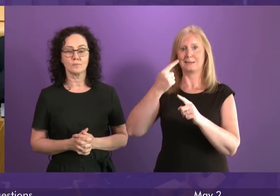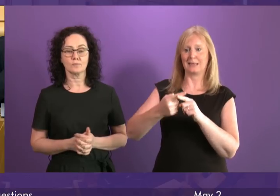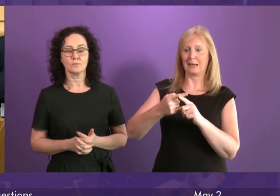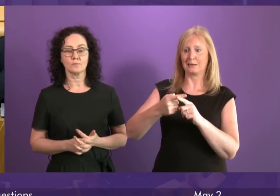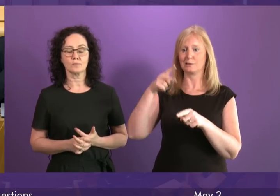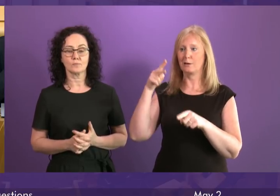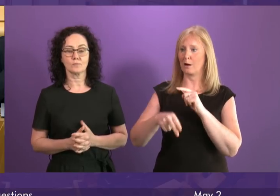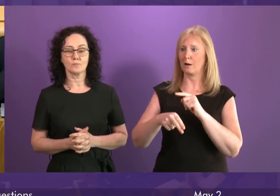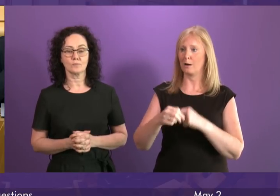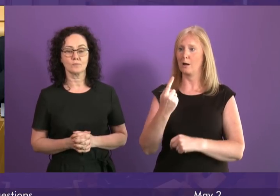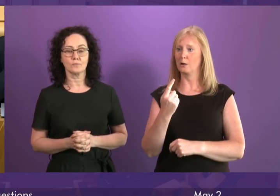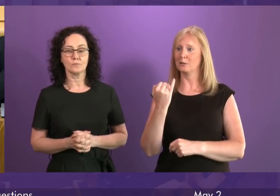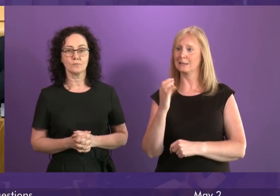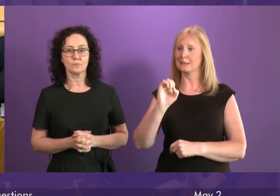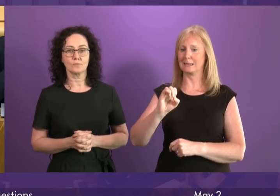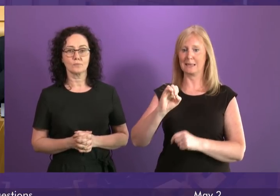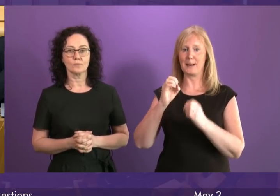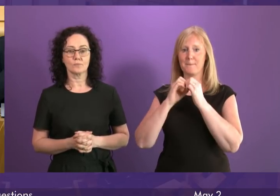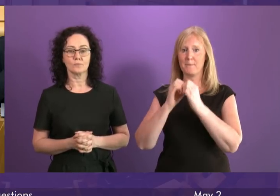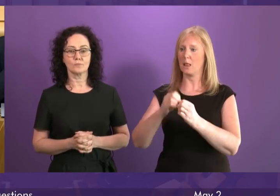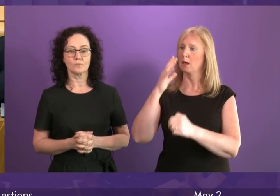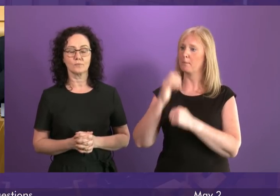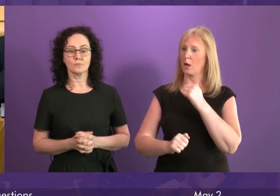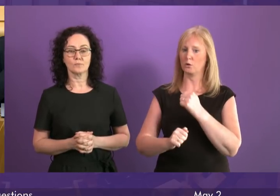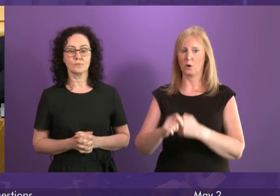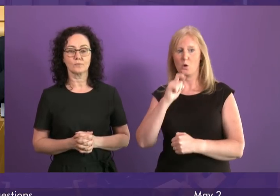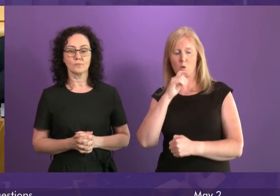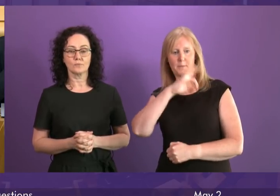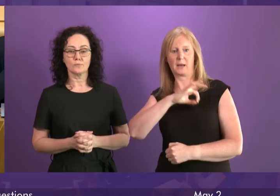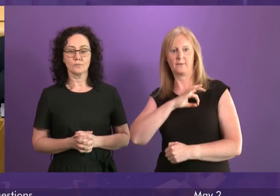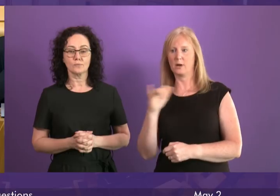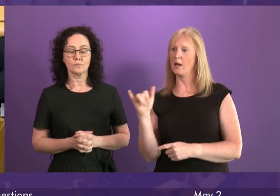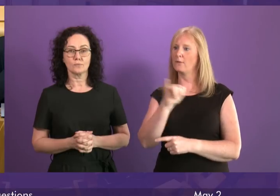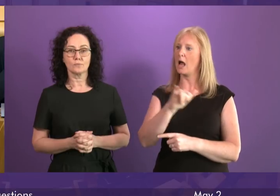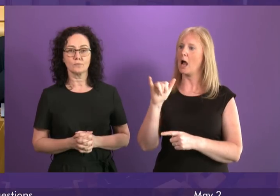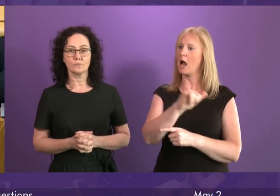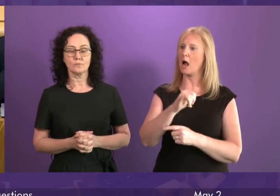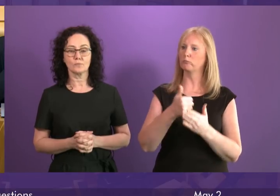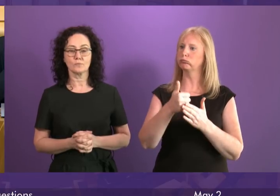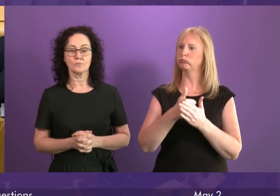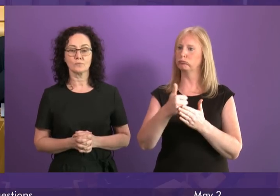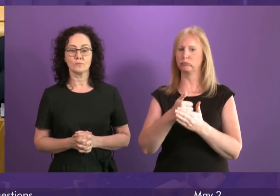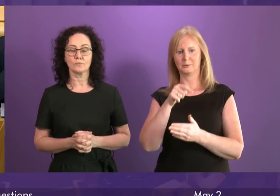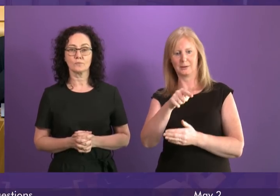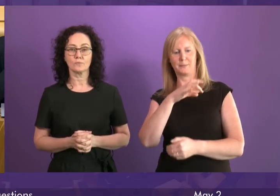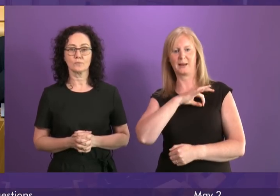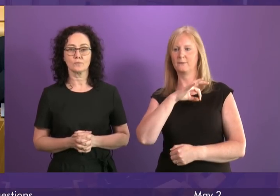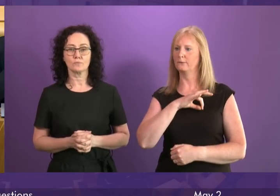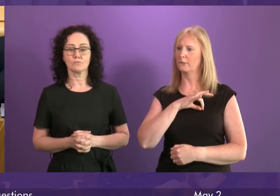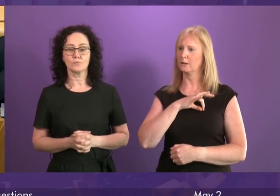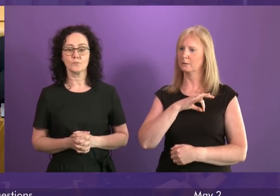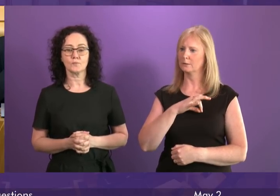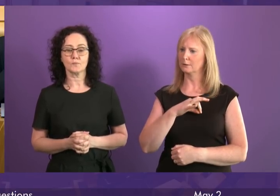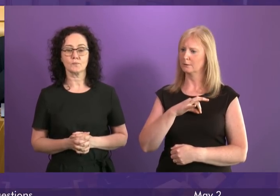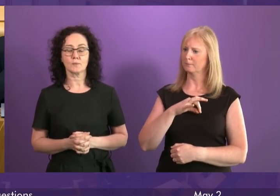£160 billion that would benefit wealthy frequent flyers the most. Young climate campaigners will not understand how the